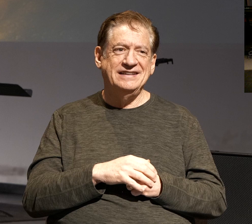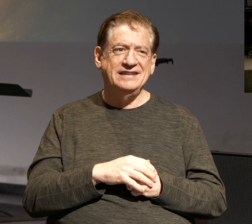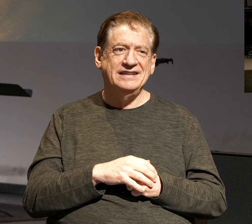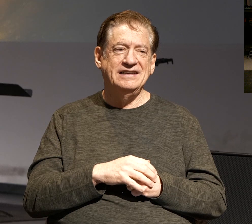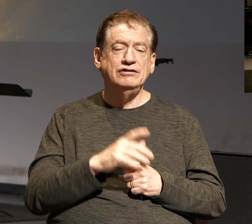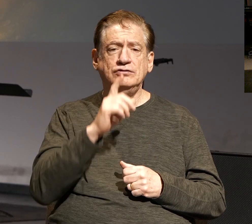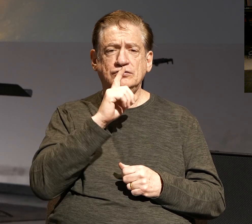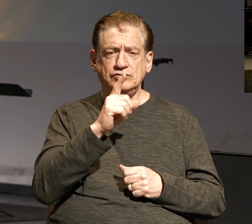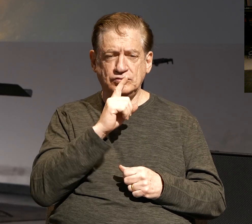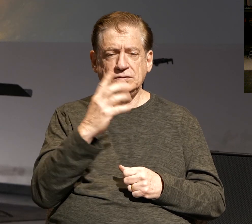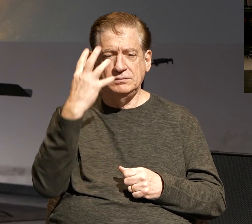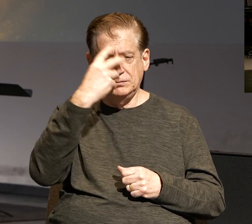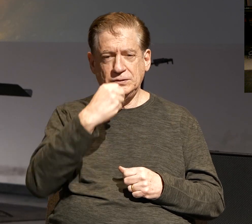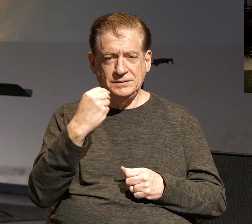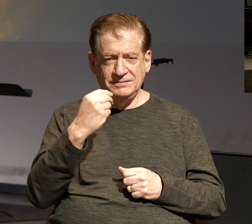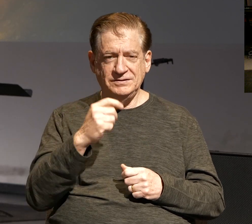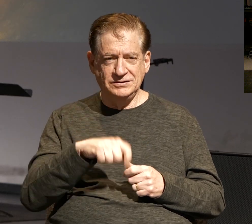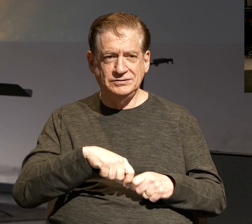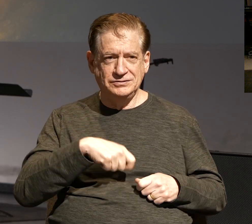This truly is a beautiful sword.